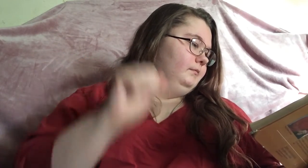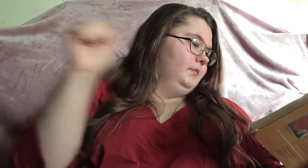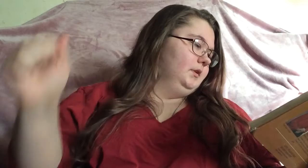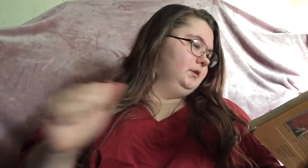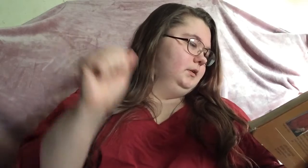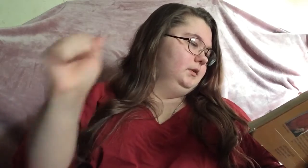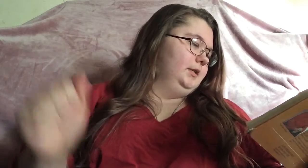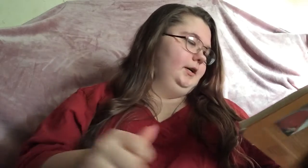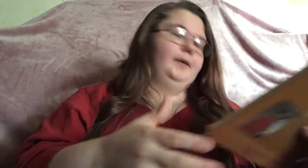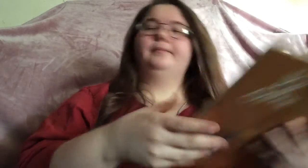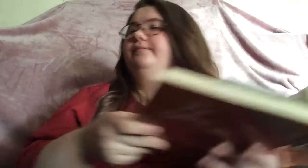saturday